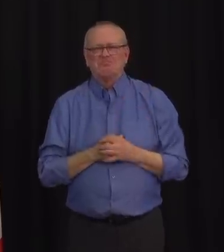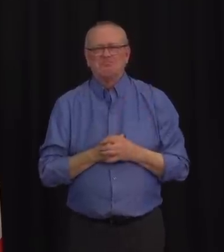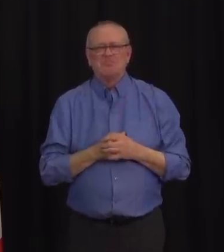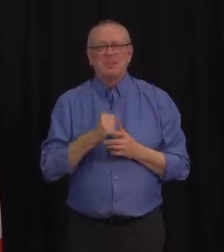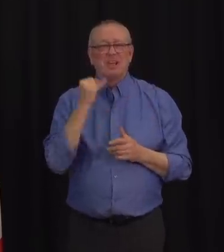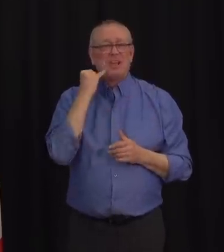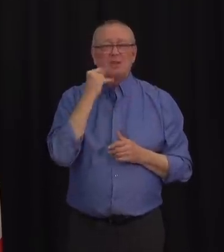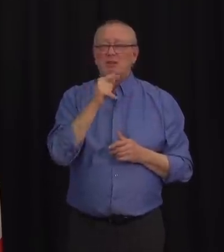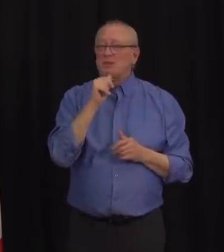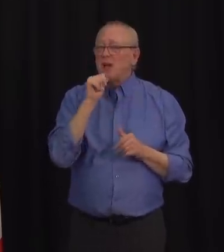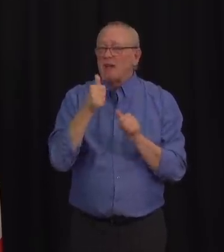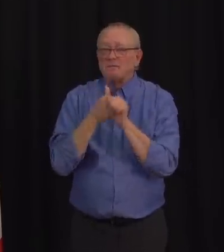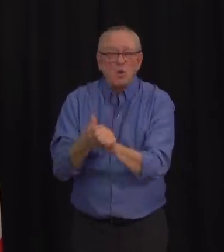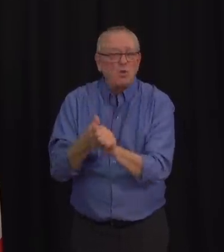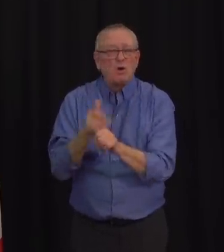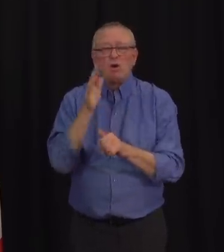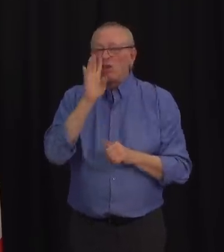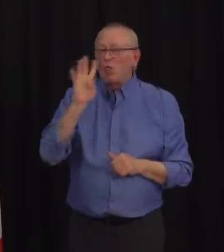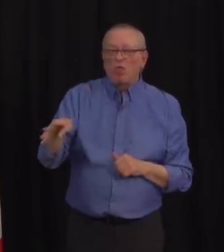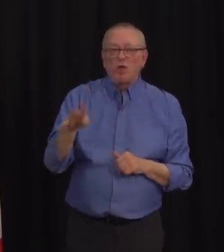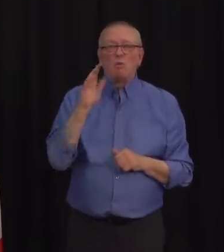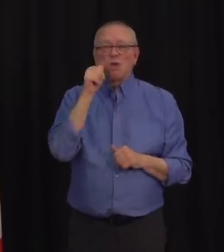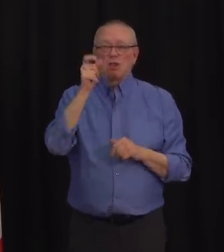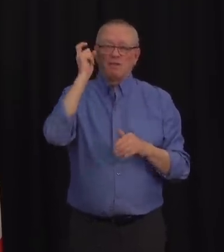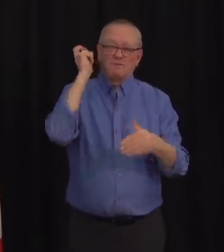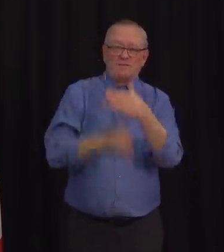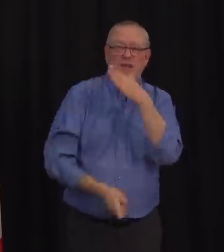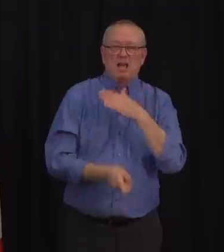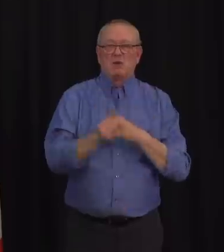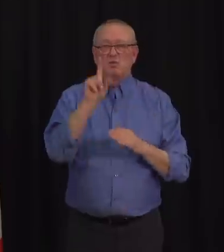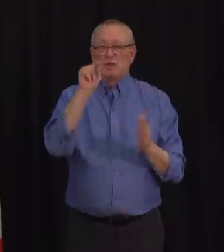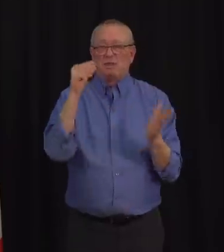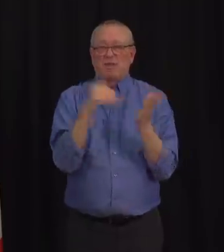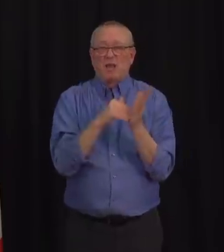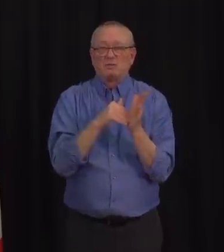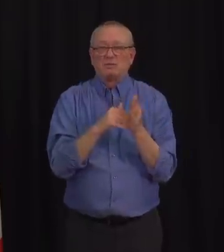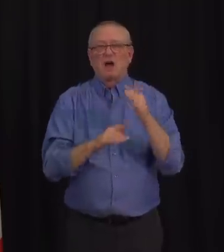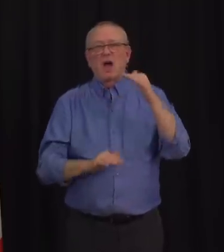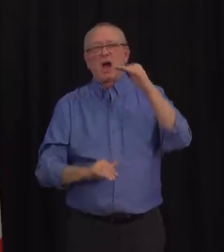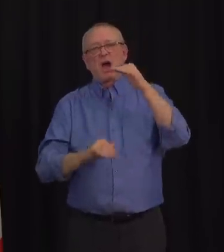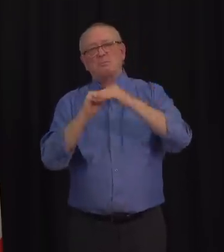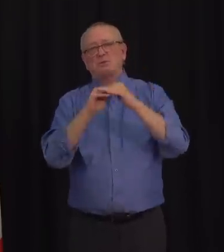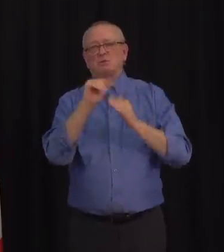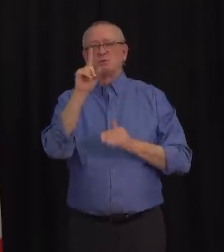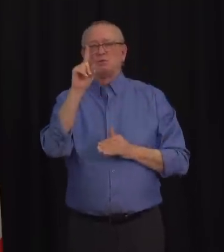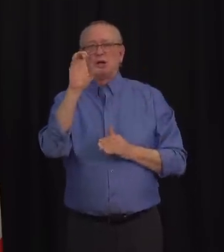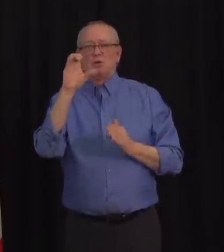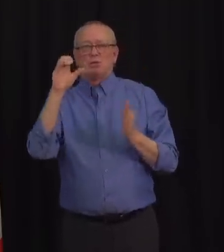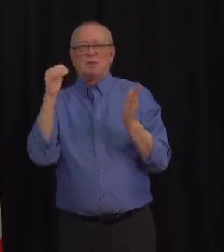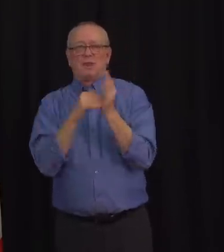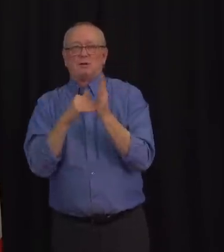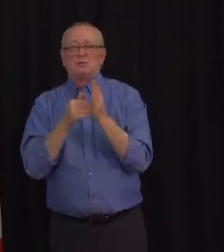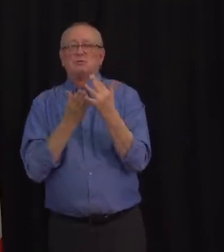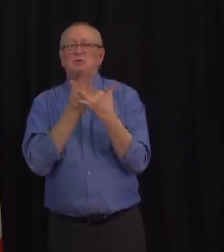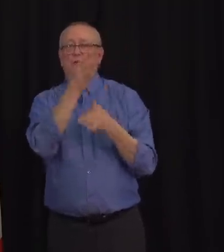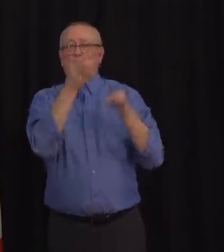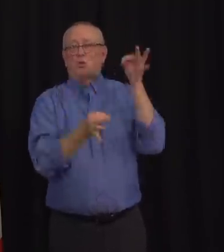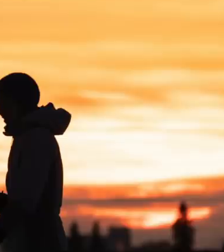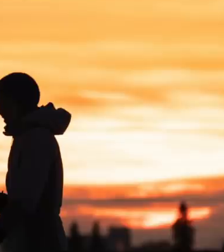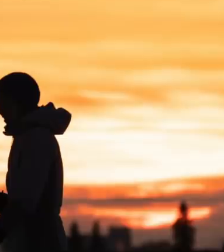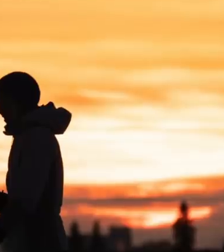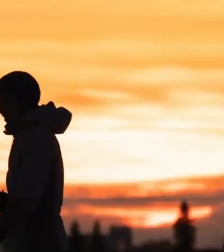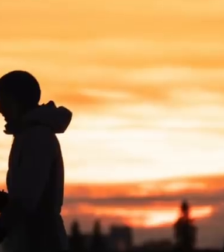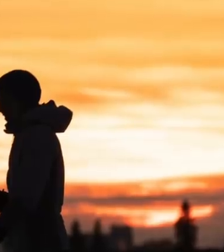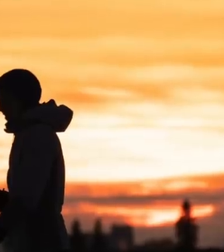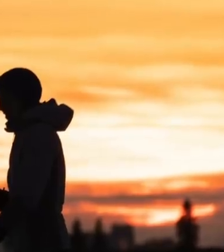for ticketed offences and up to $100,000 through the courts. We'll be using, as Premier said, the